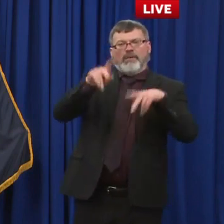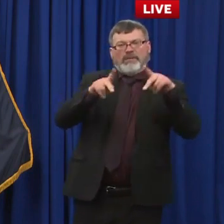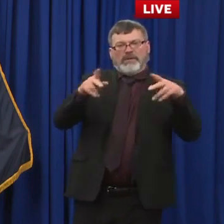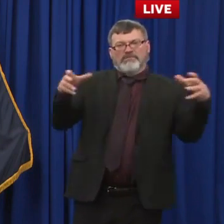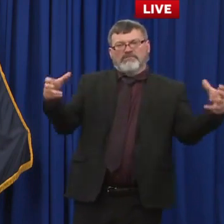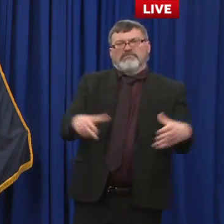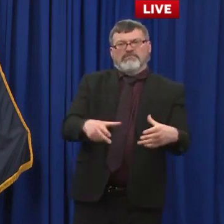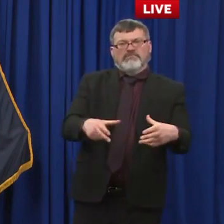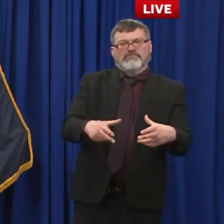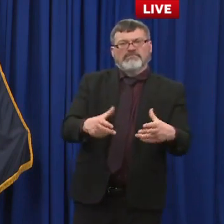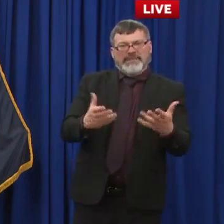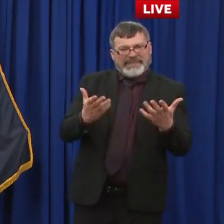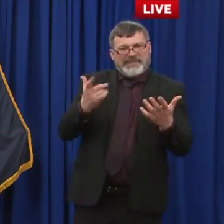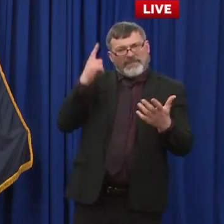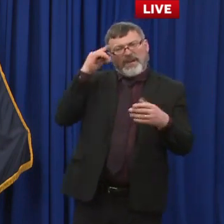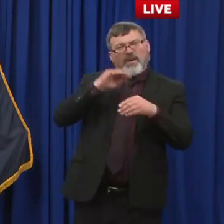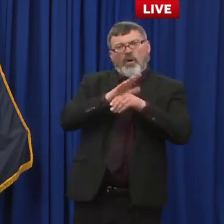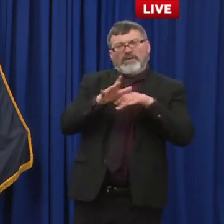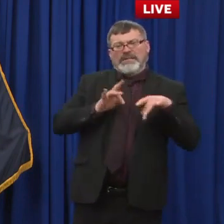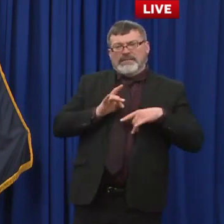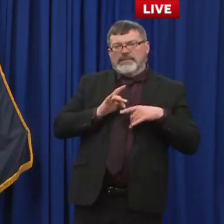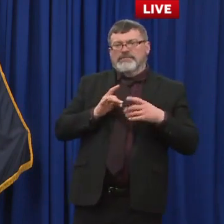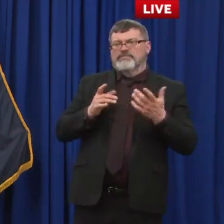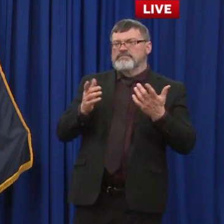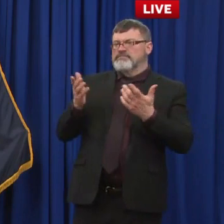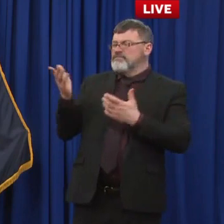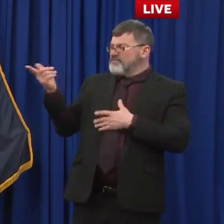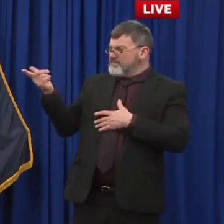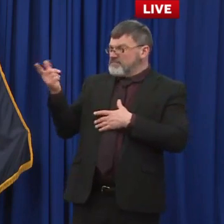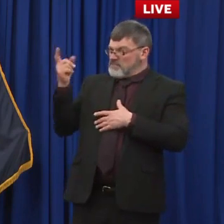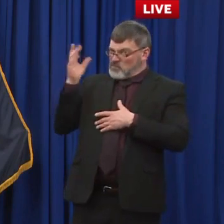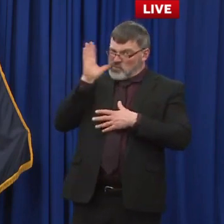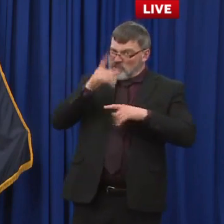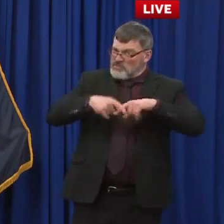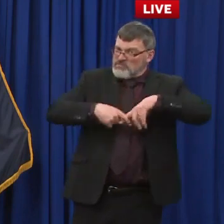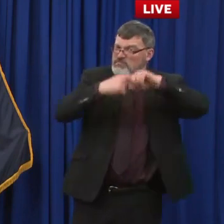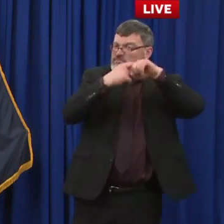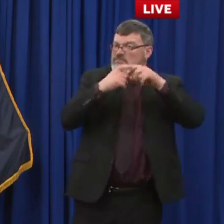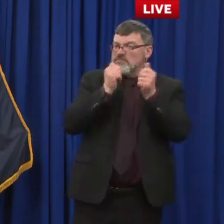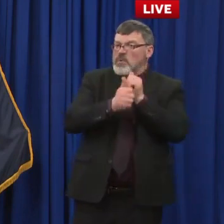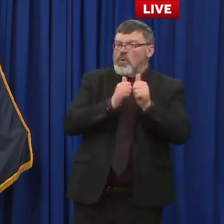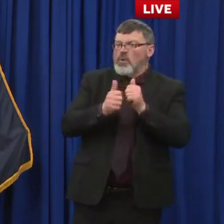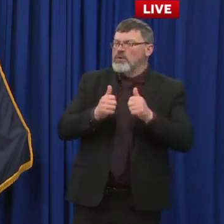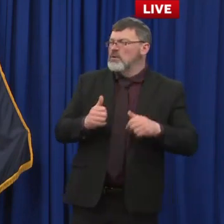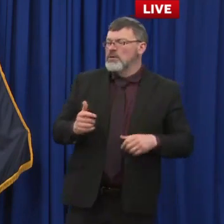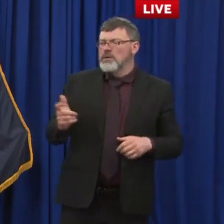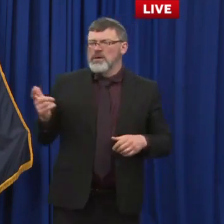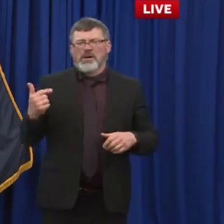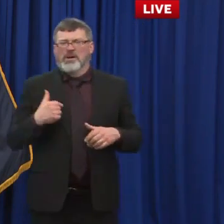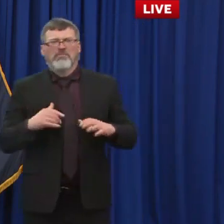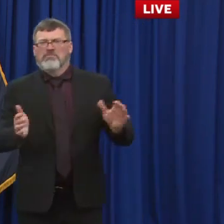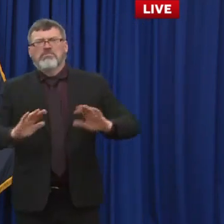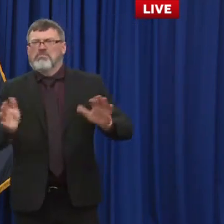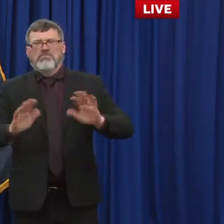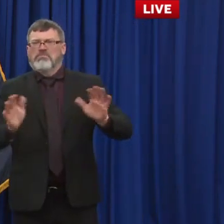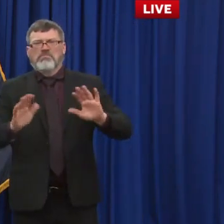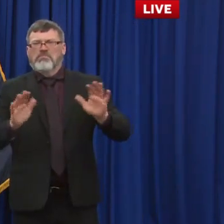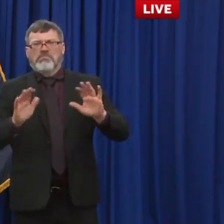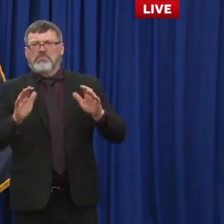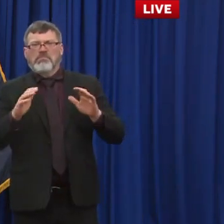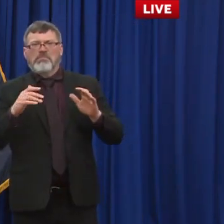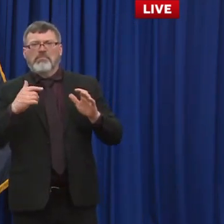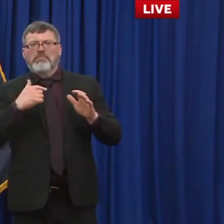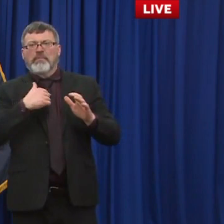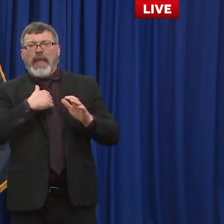through the winter and i think they have the right kind of program in spring um it was unfortunate that they uh there was kind of this outbreak if you will through